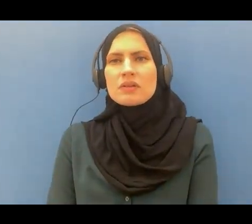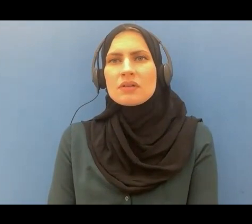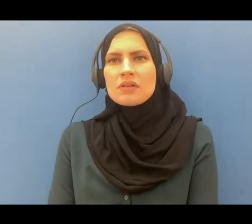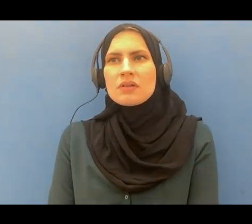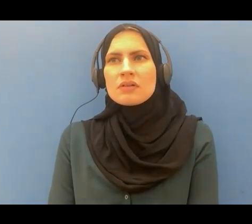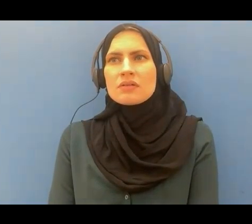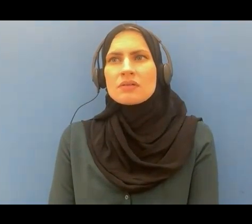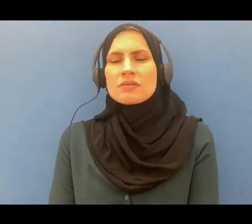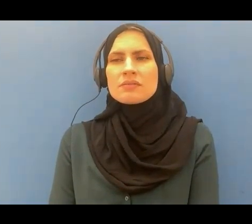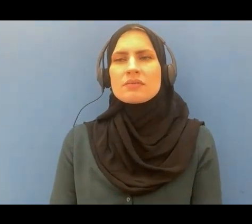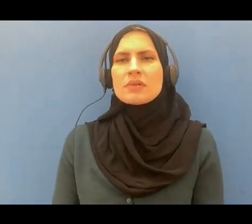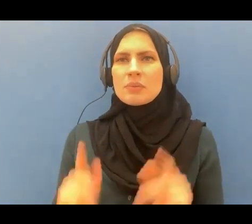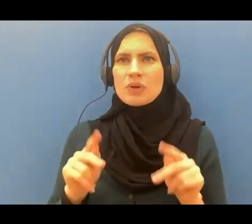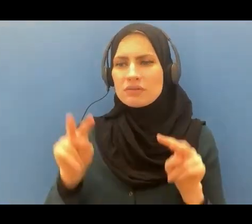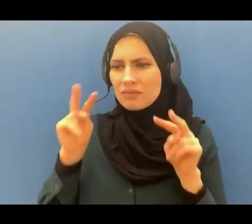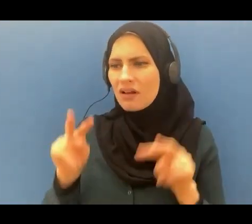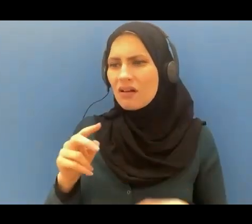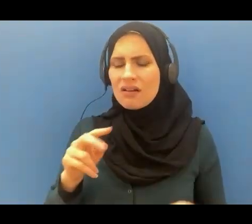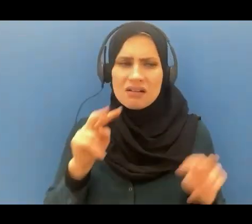wish I could go back and be righteous